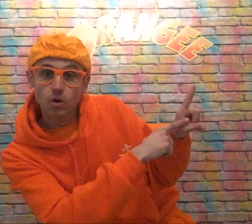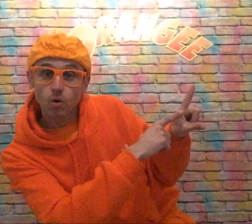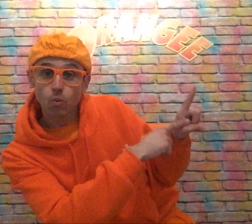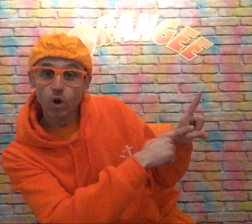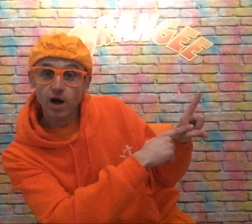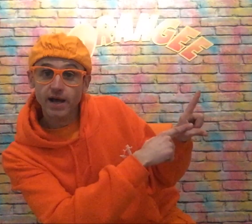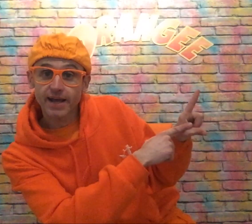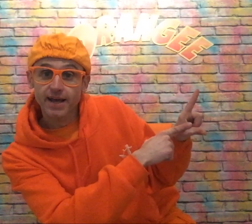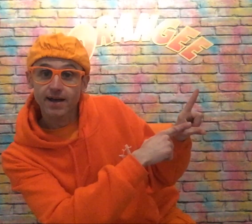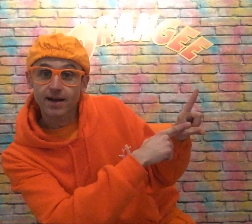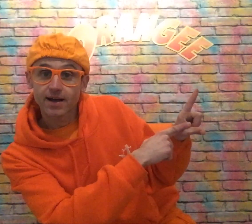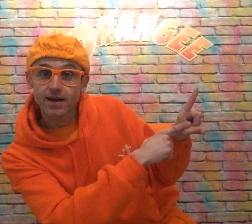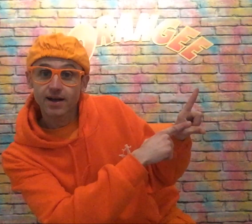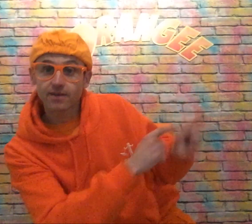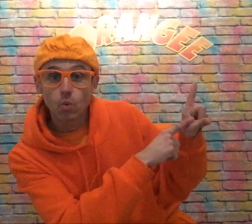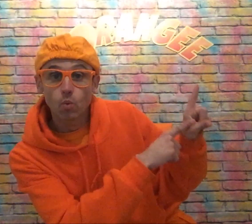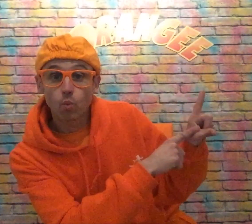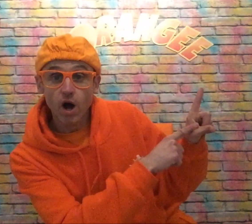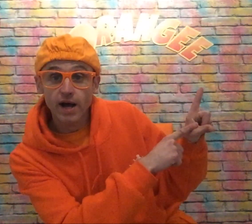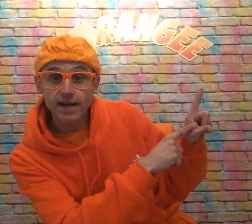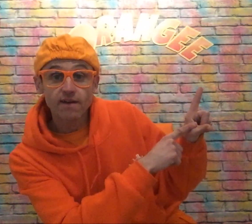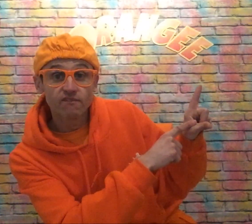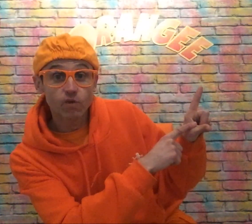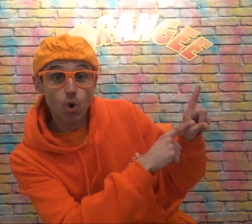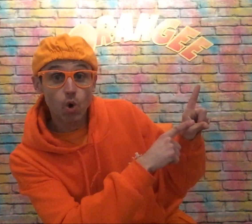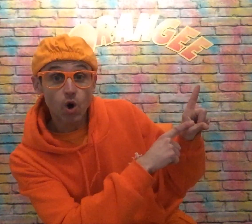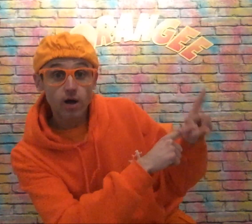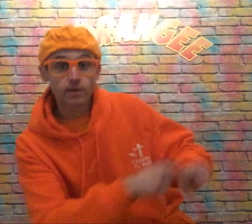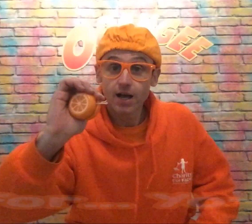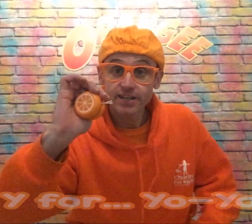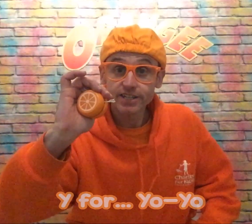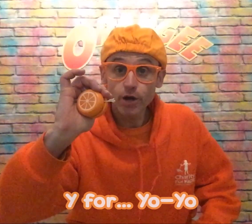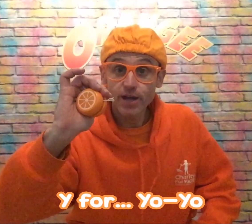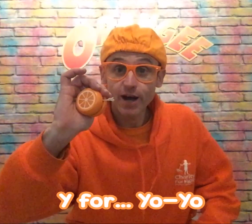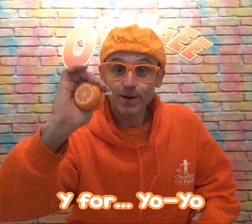Y Y for yo-yo